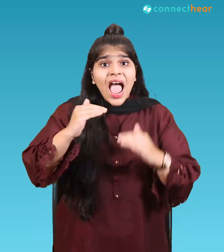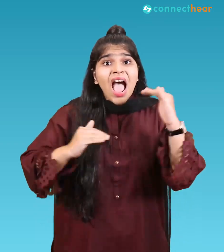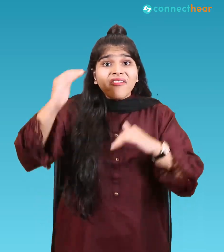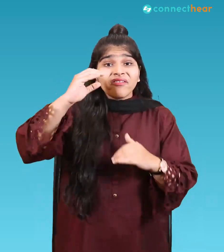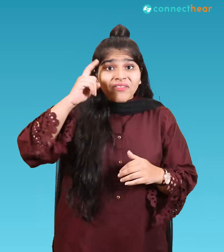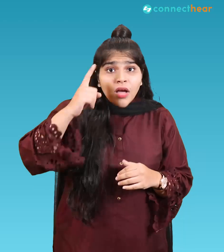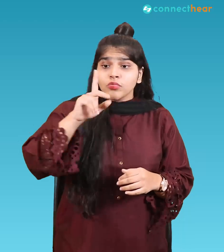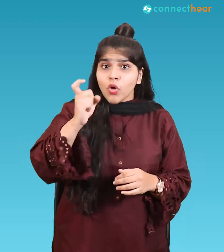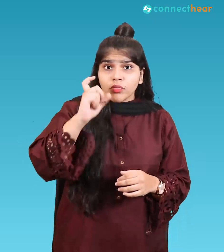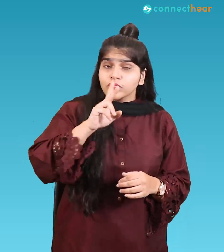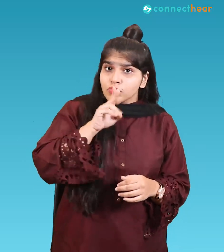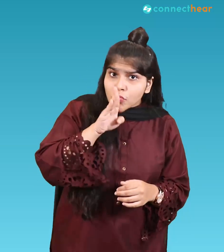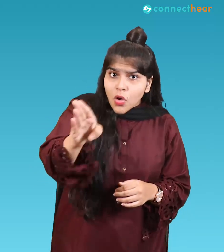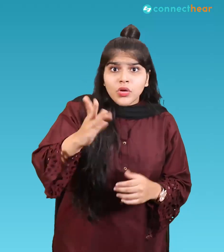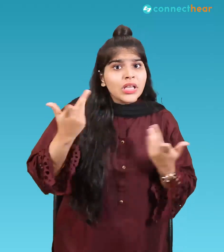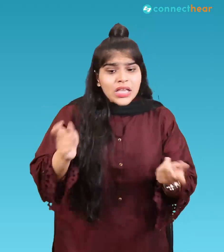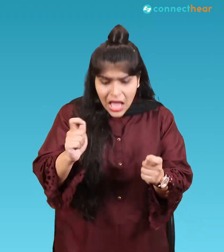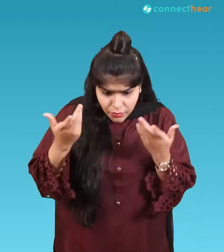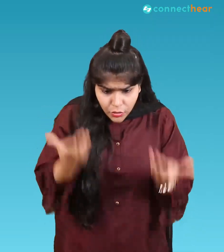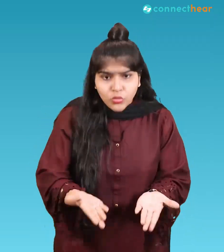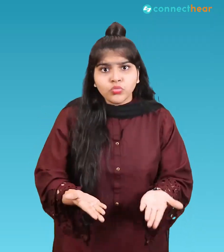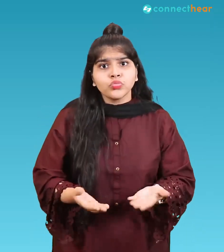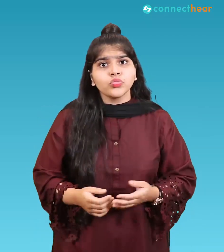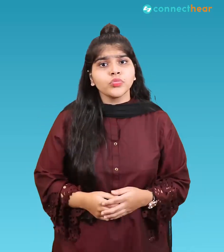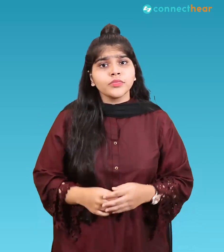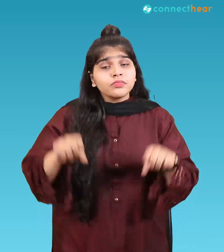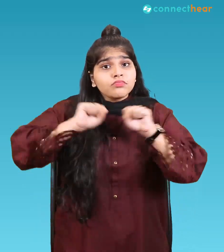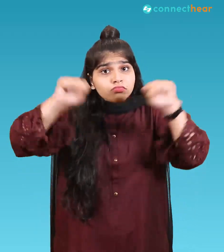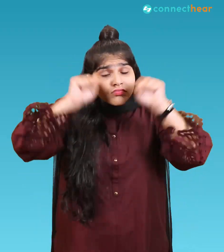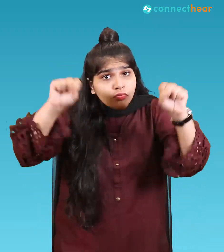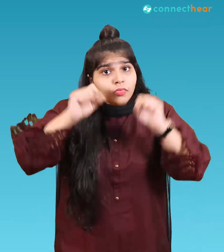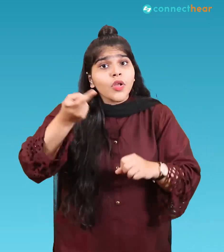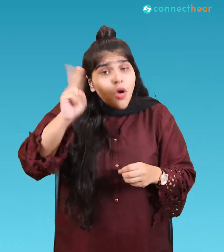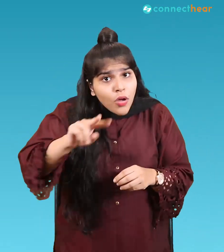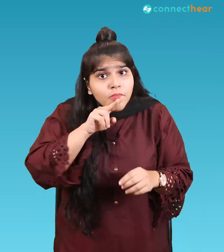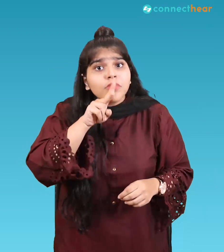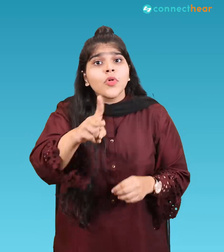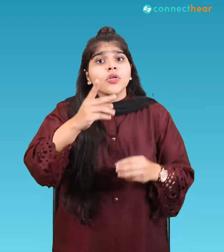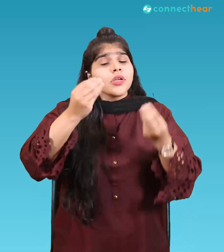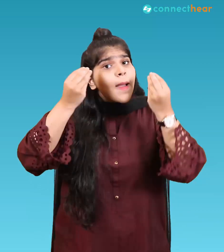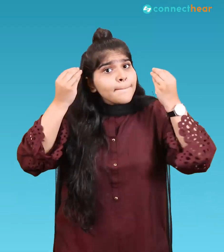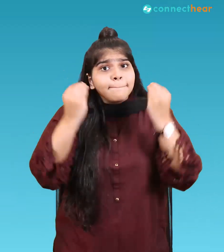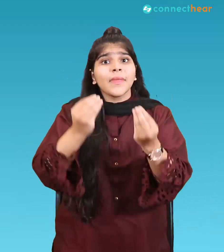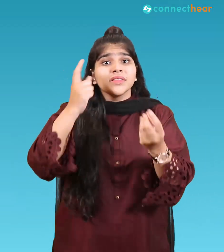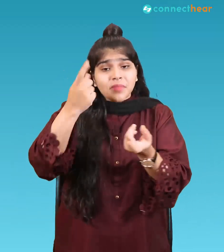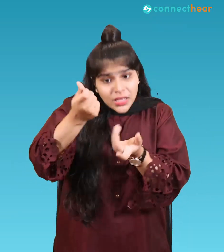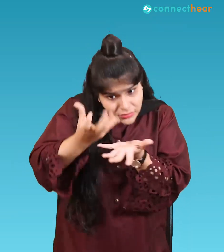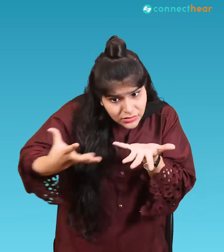address their concerns protesters also demanded an audit of the funds collected in the name